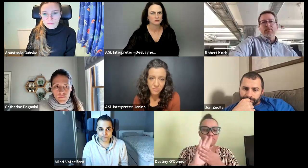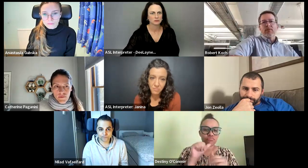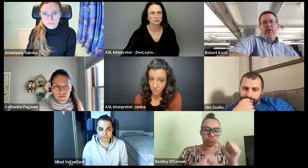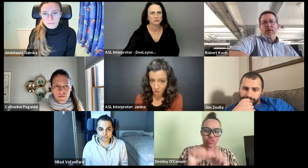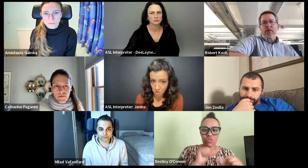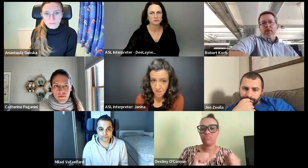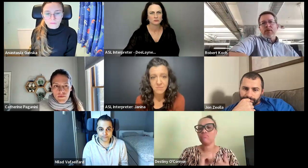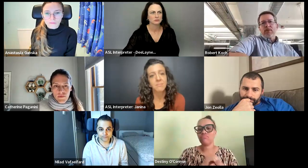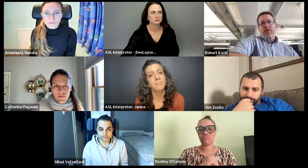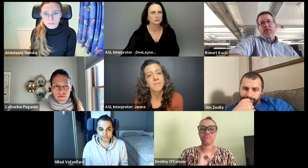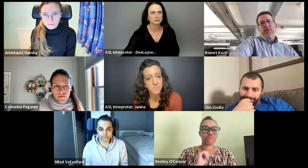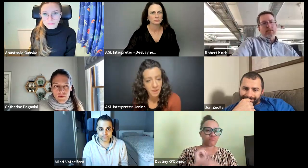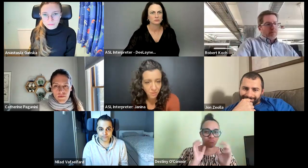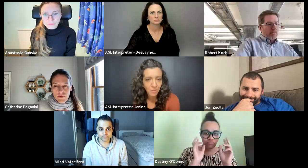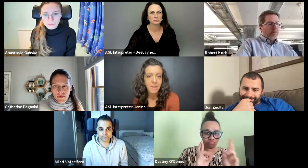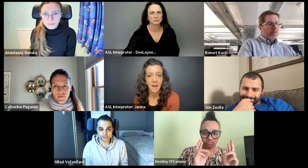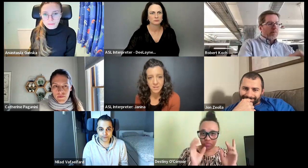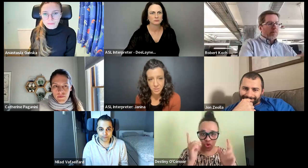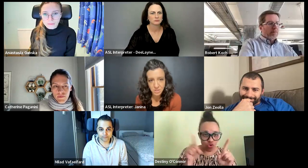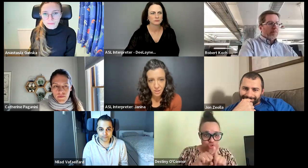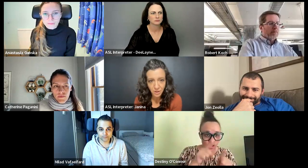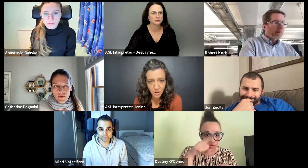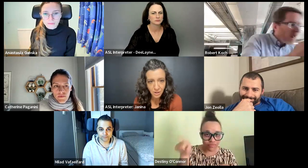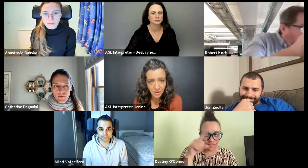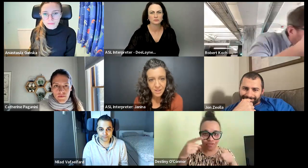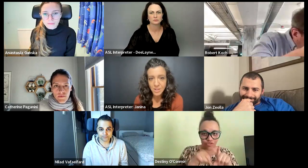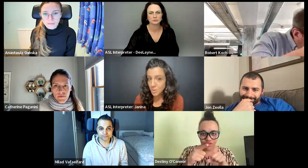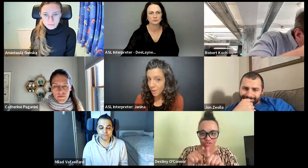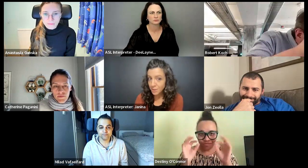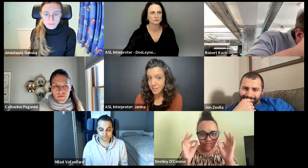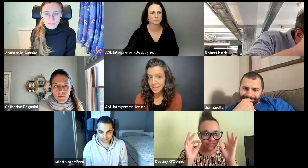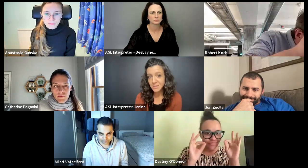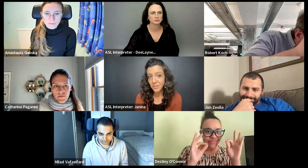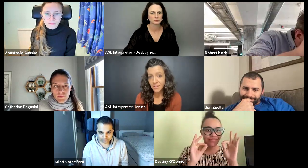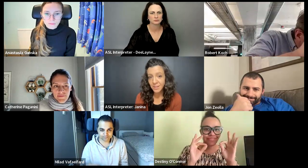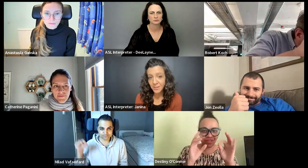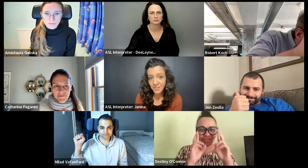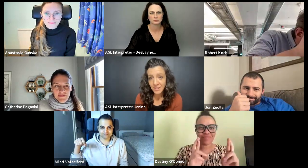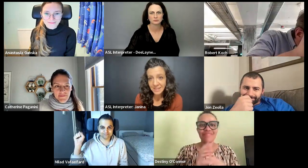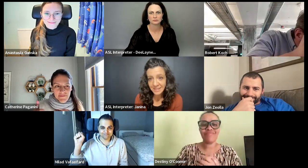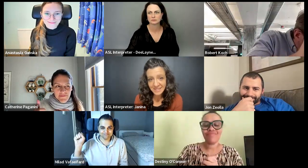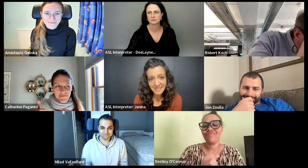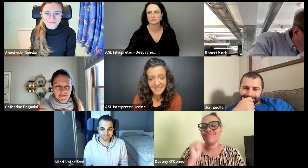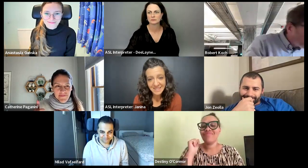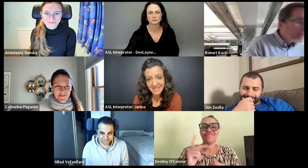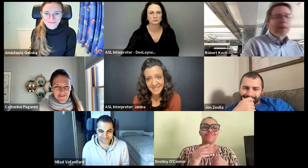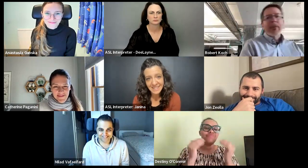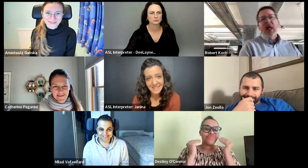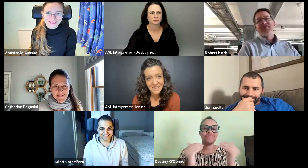Please follow it, be respectful, be kind to each other. Do you all agree to follow the code of conduct?